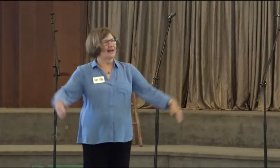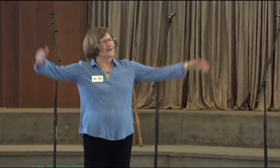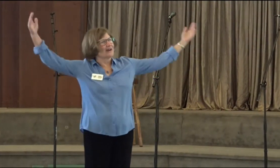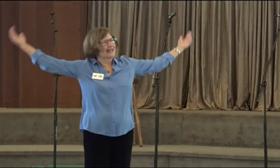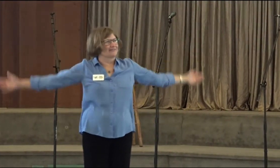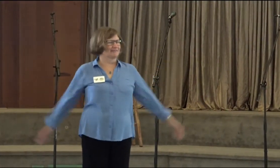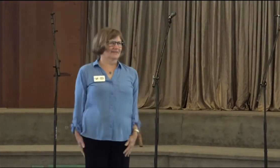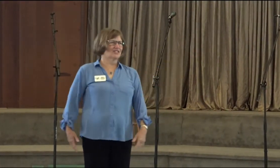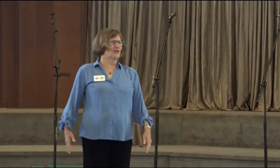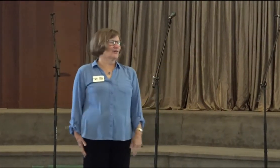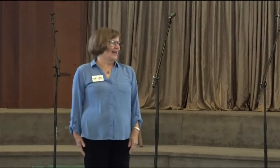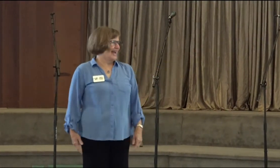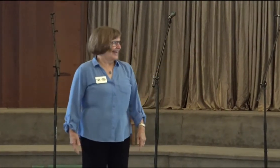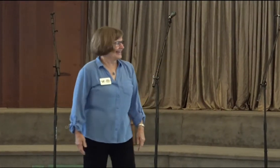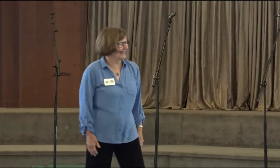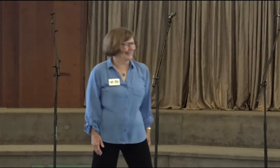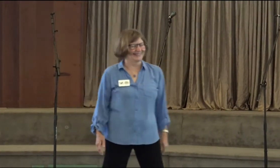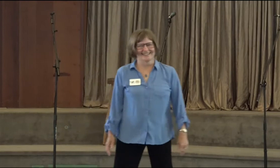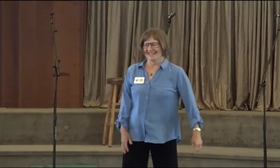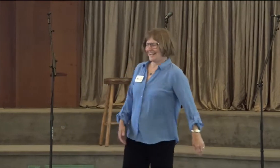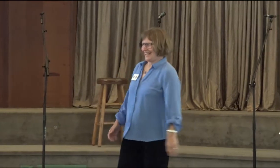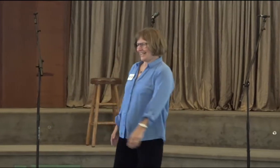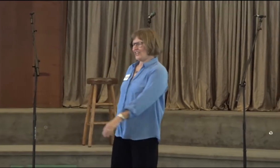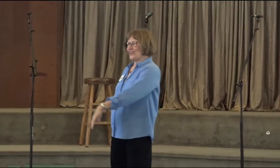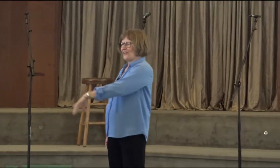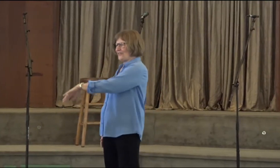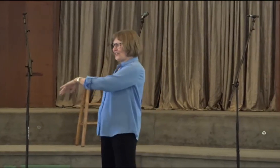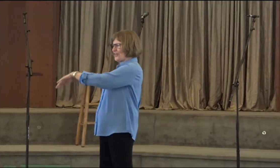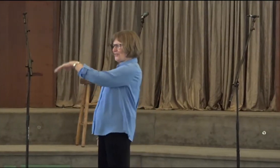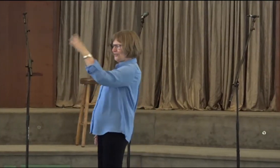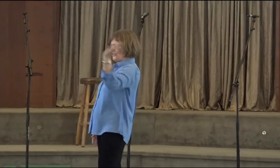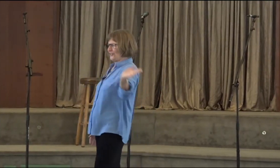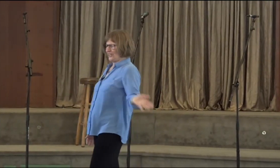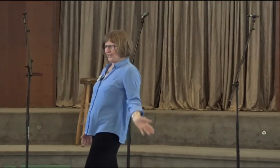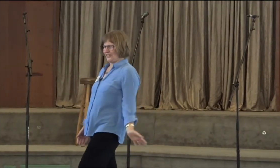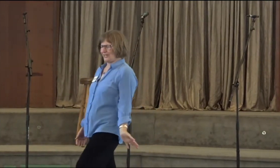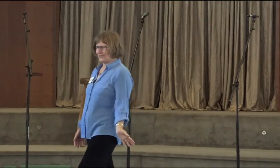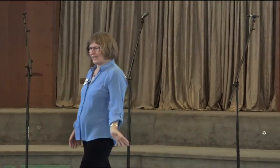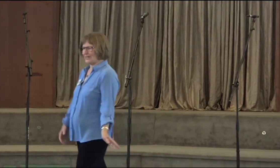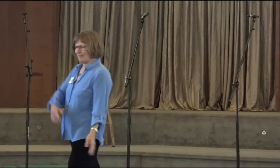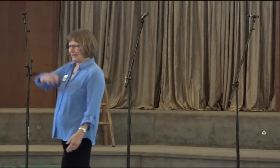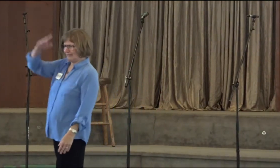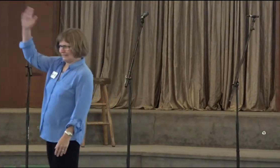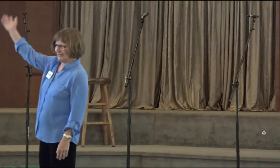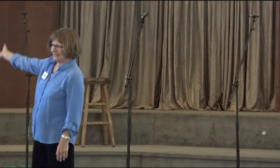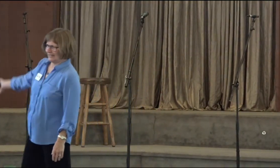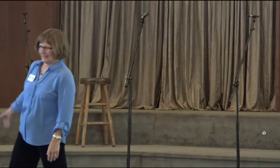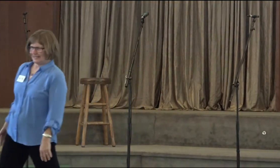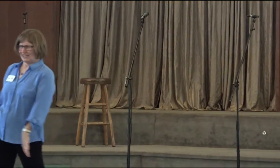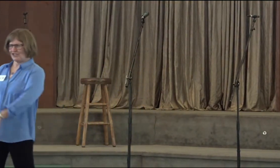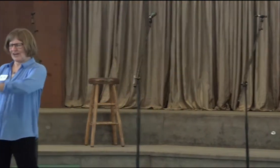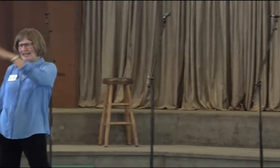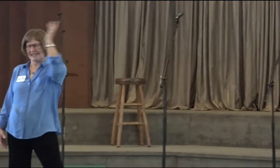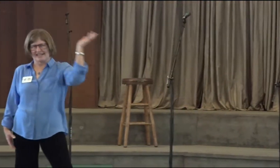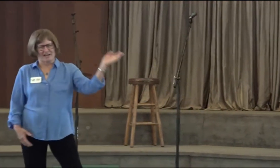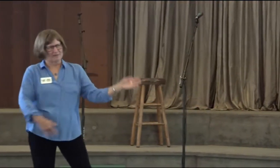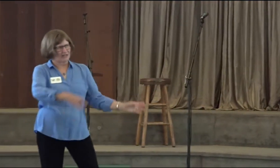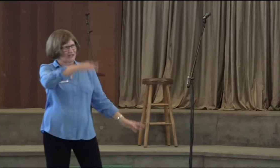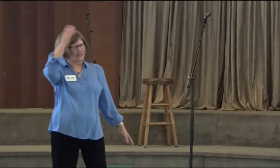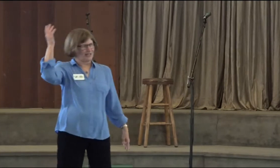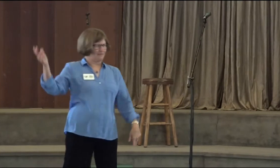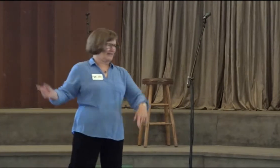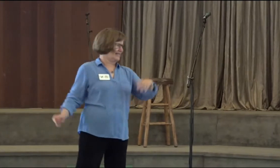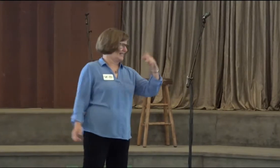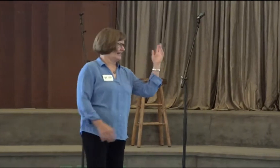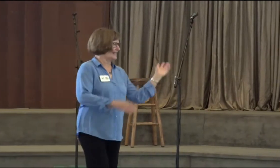All right. So, you know those 30 years I was talking about? Stress and not